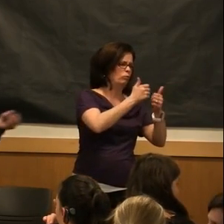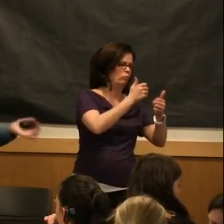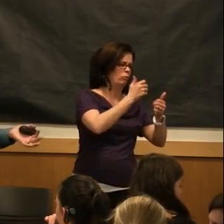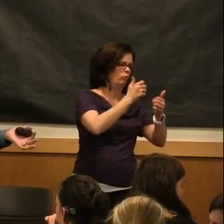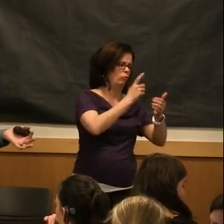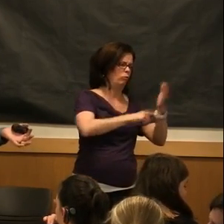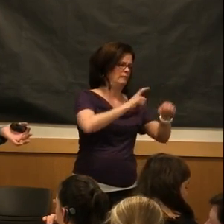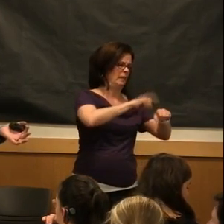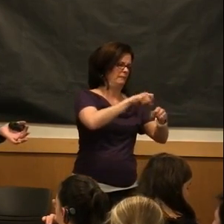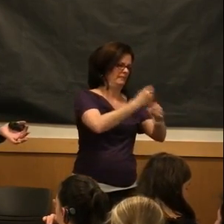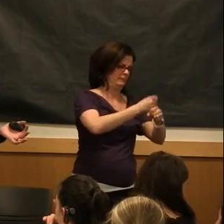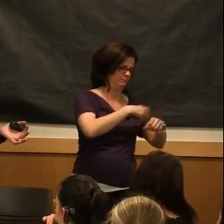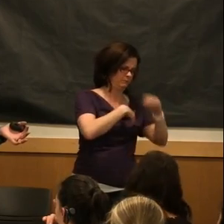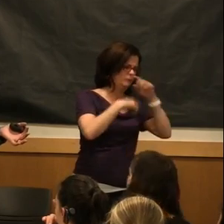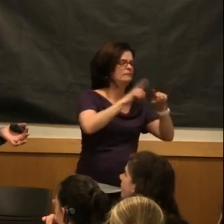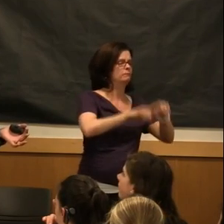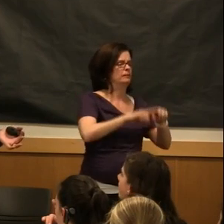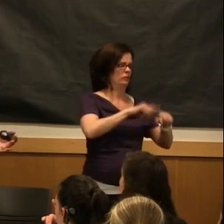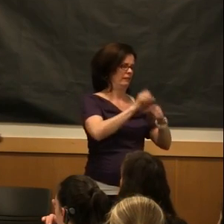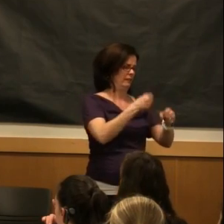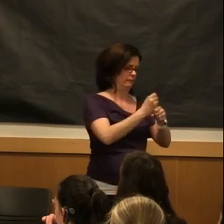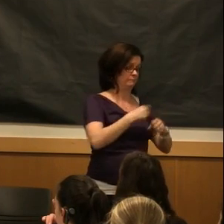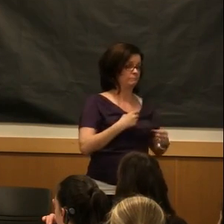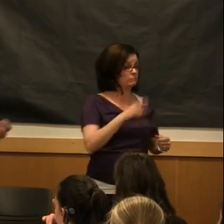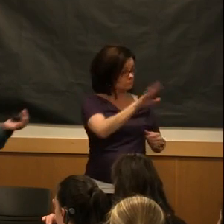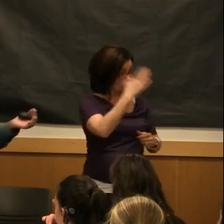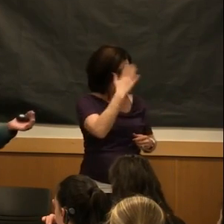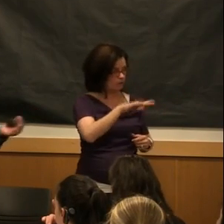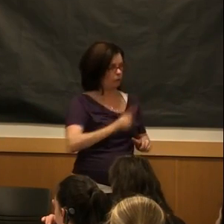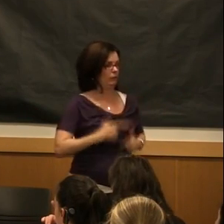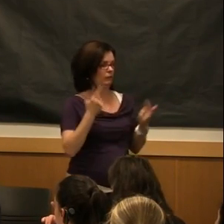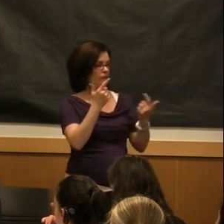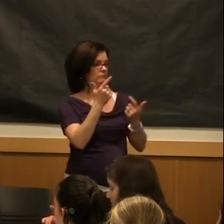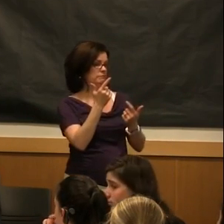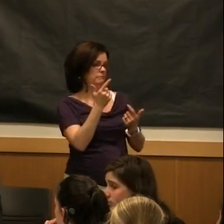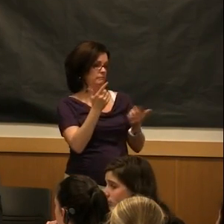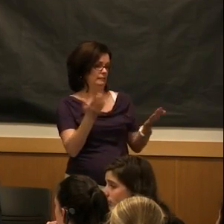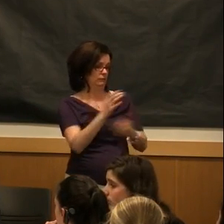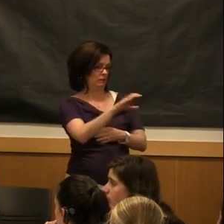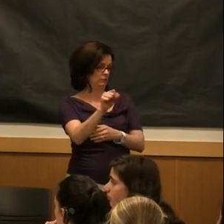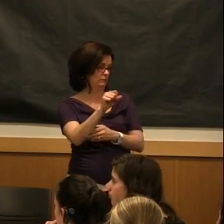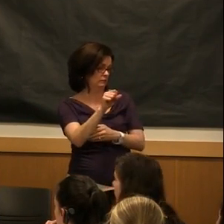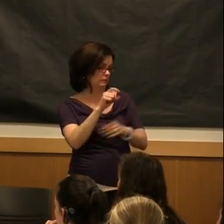But we are in the city of Colorado Springs. So, he could be on campus every day.